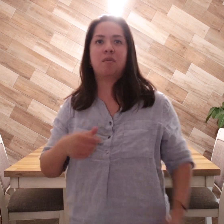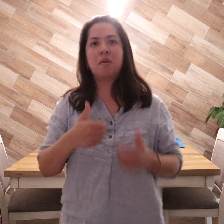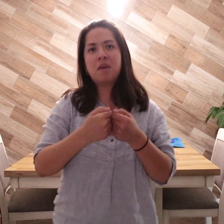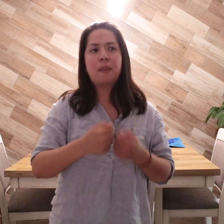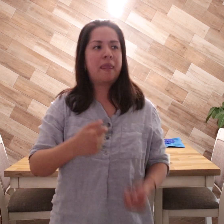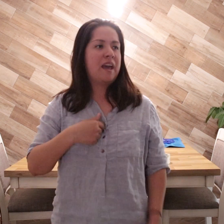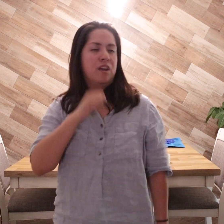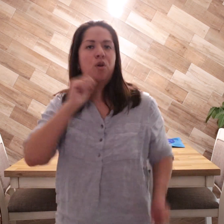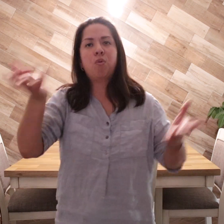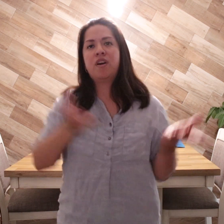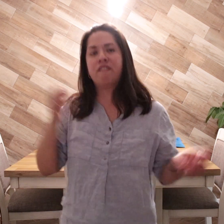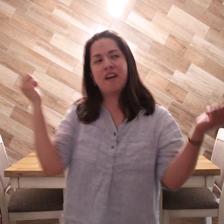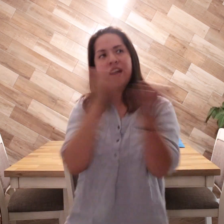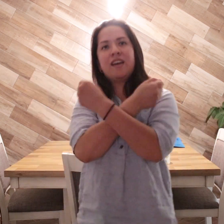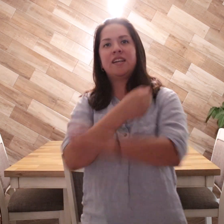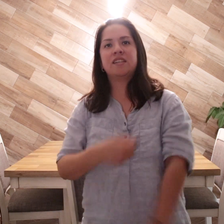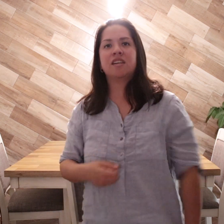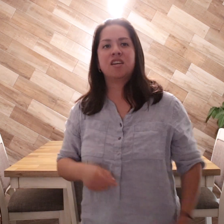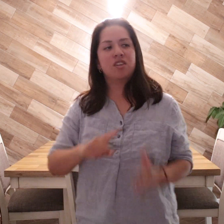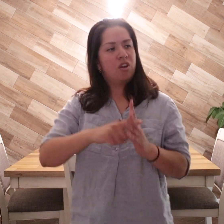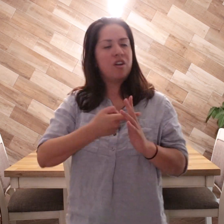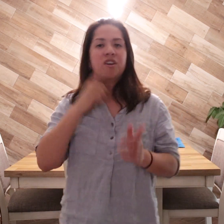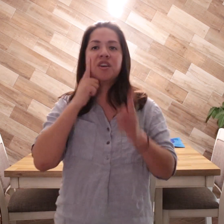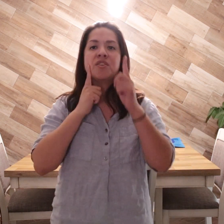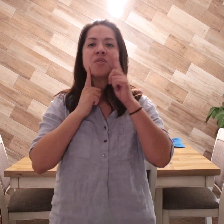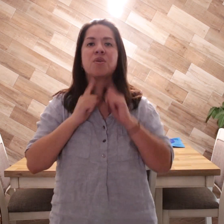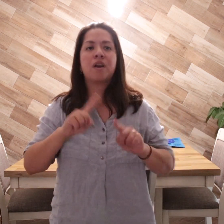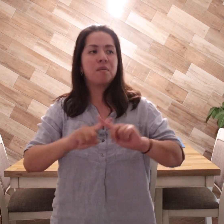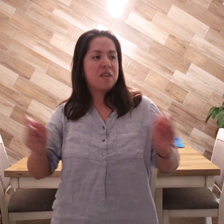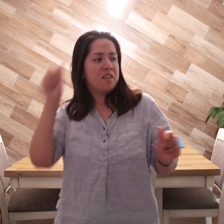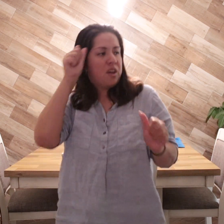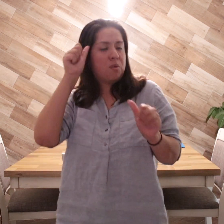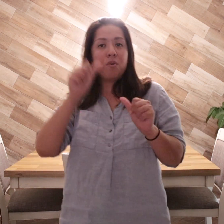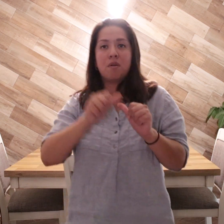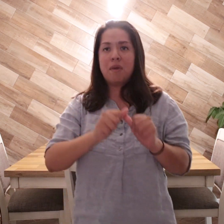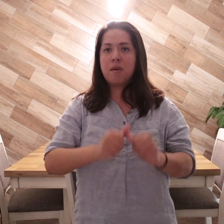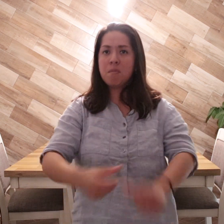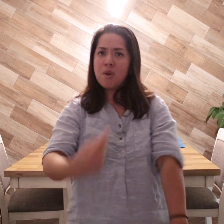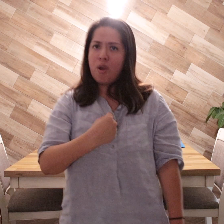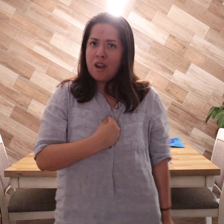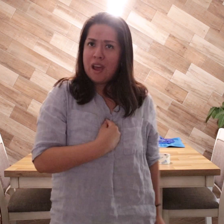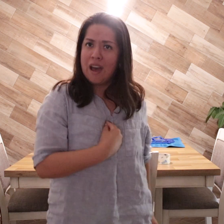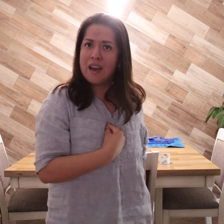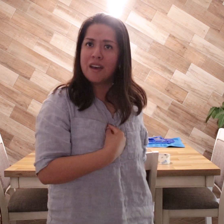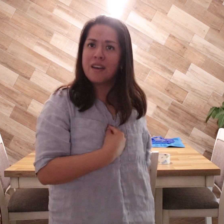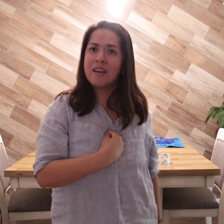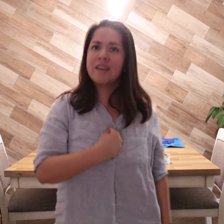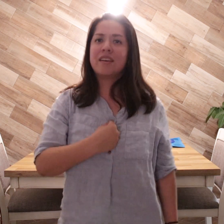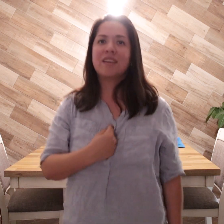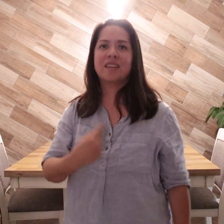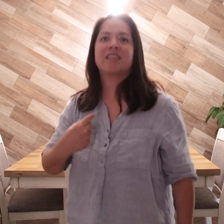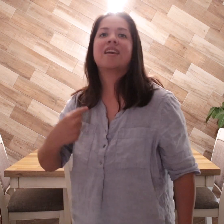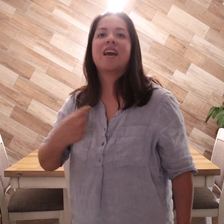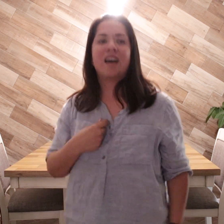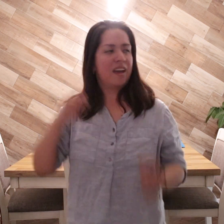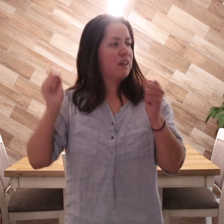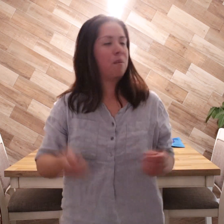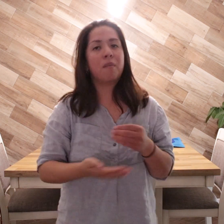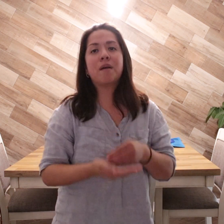I didn't wanna fight Started to cry but then remembered I I can buy